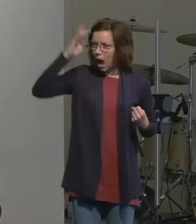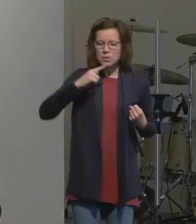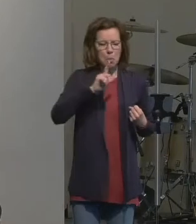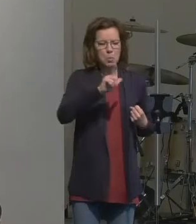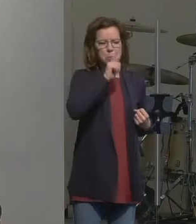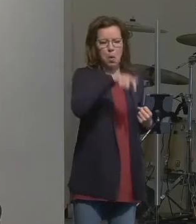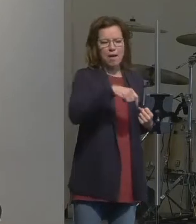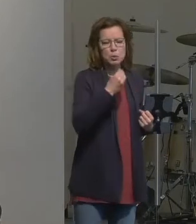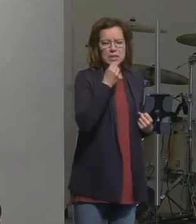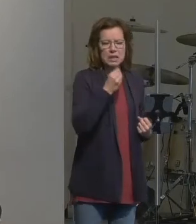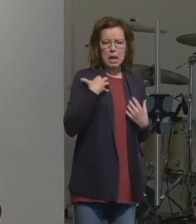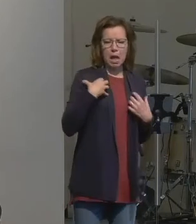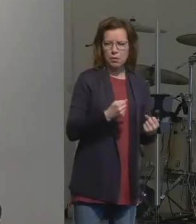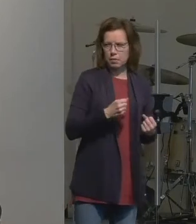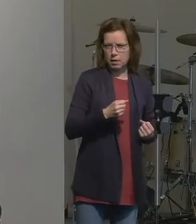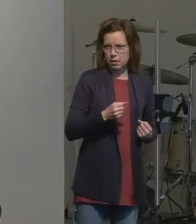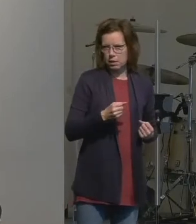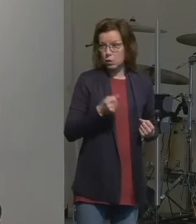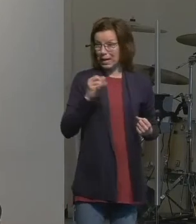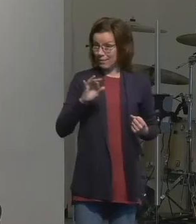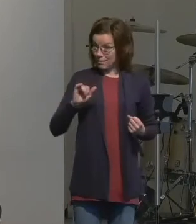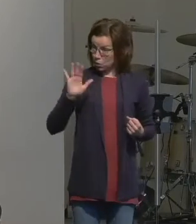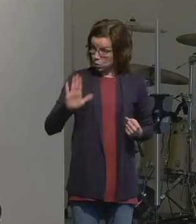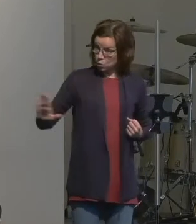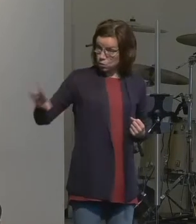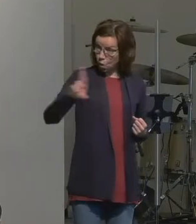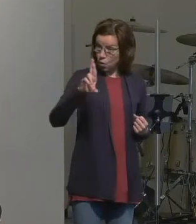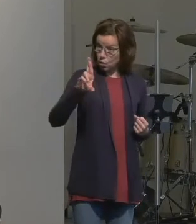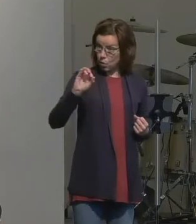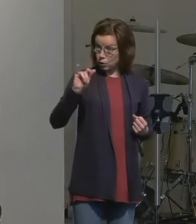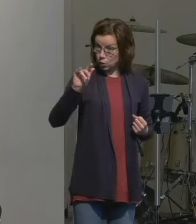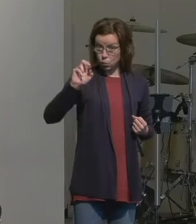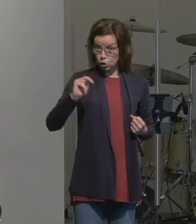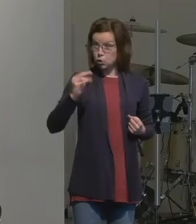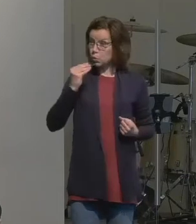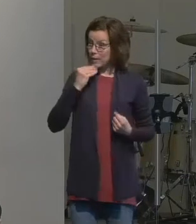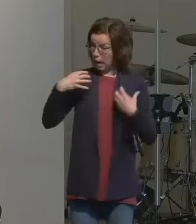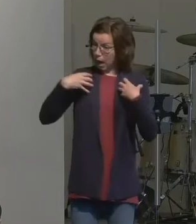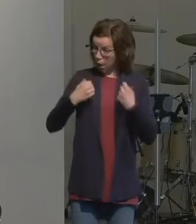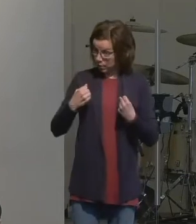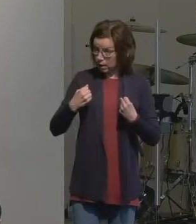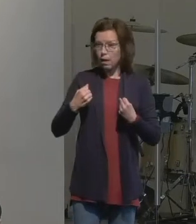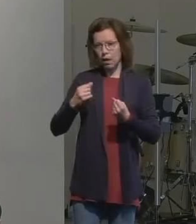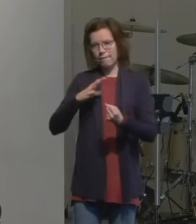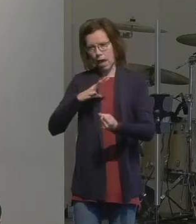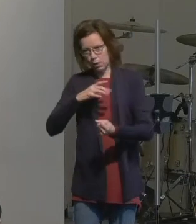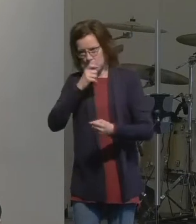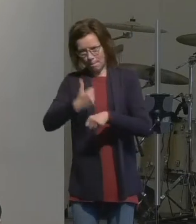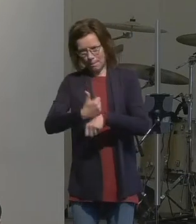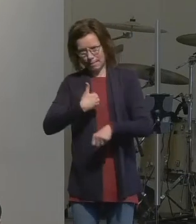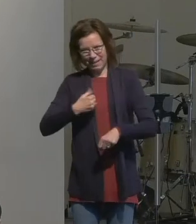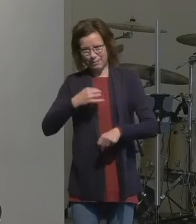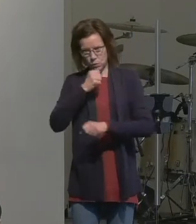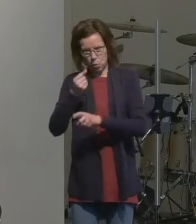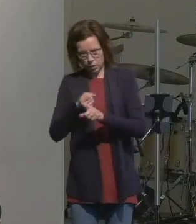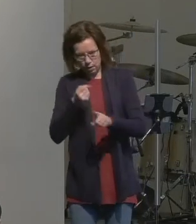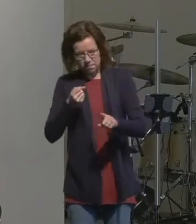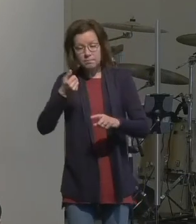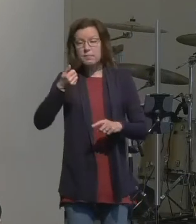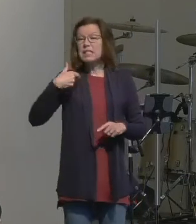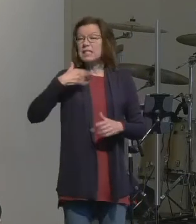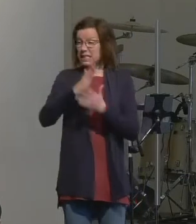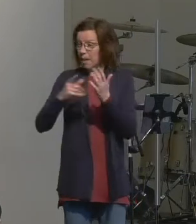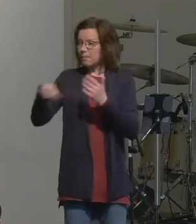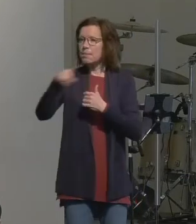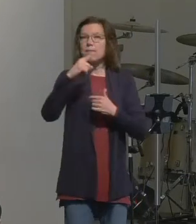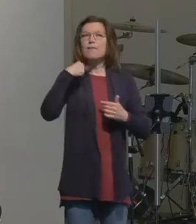so if that was your resolution don't blame me for trying to quit it but for some of us it was I'm going to get this job and God says no I have